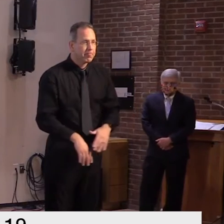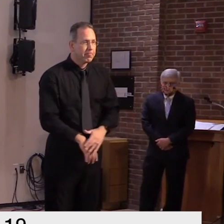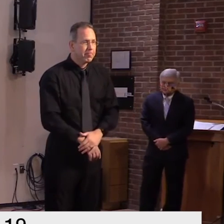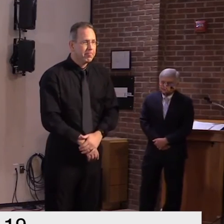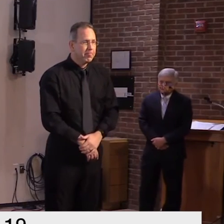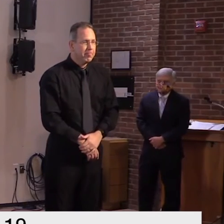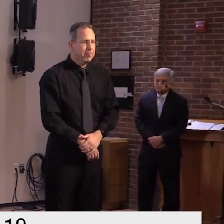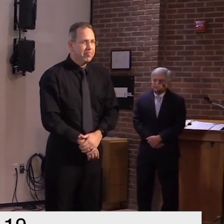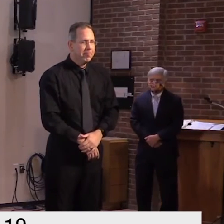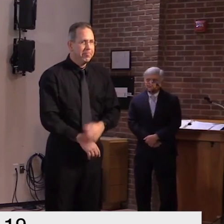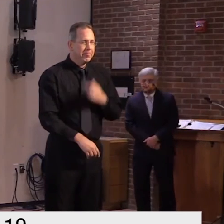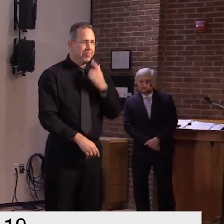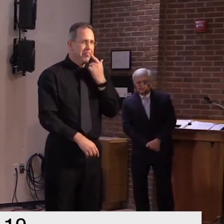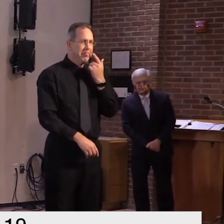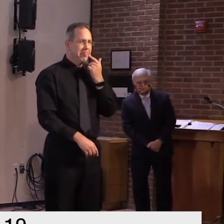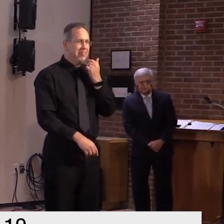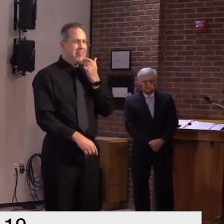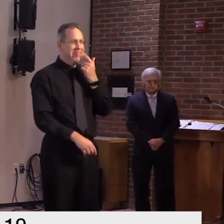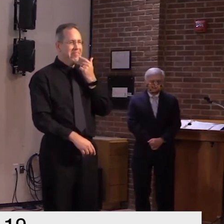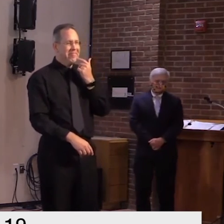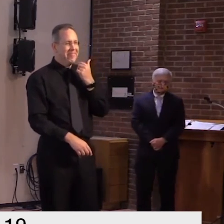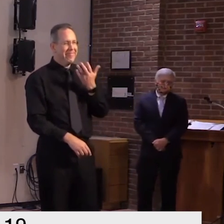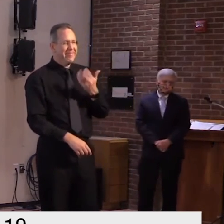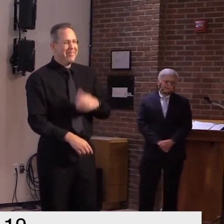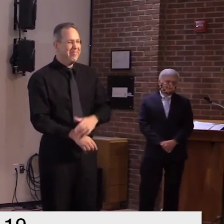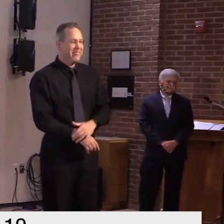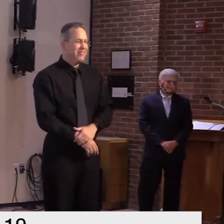i could answer that one joe yeah